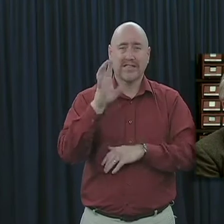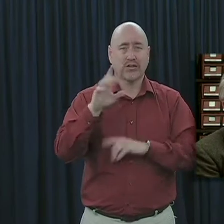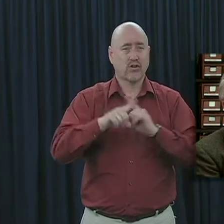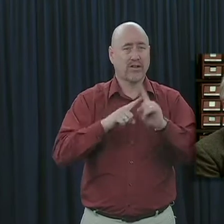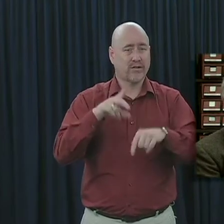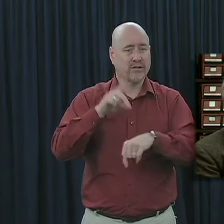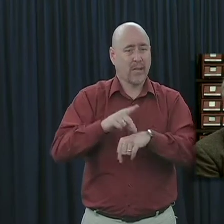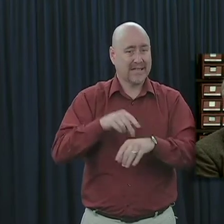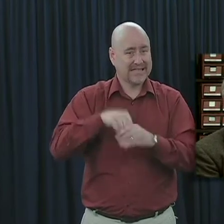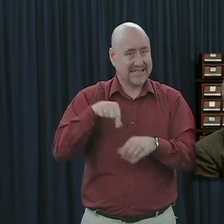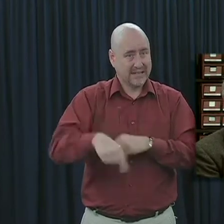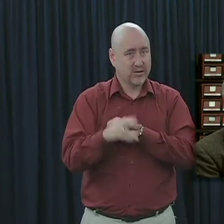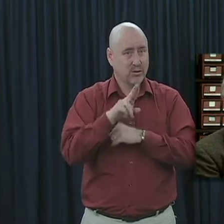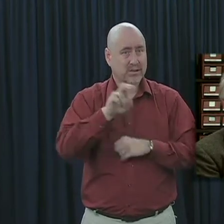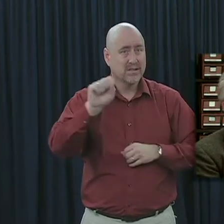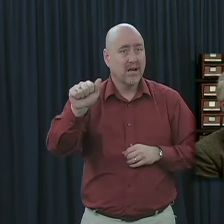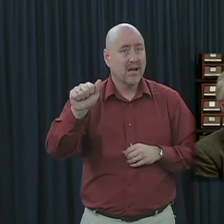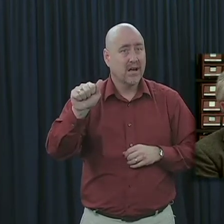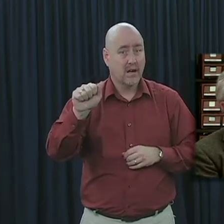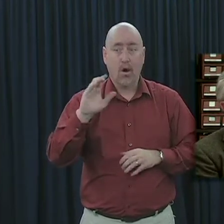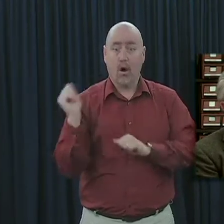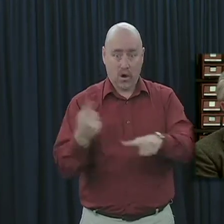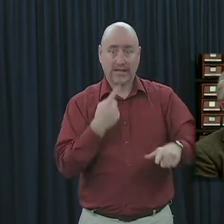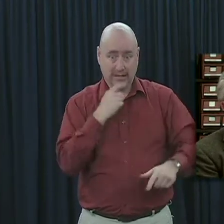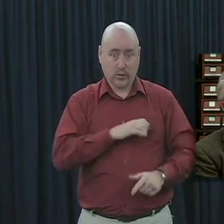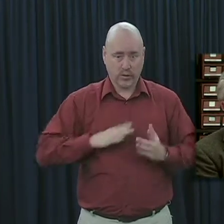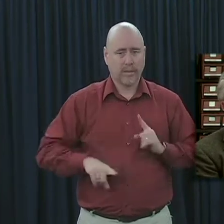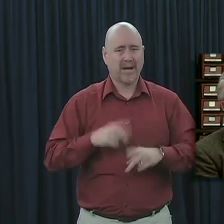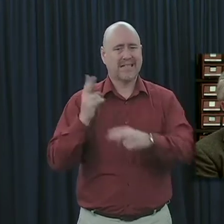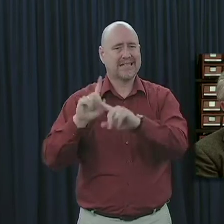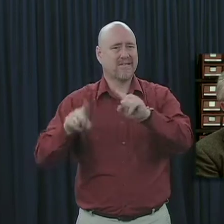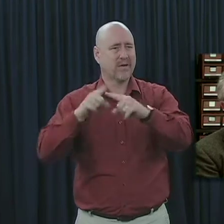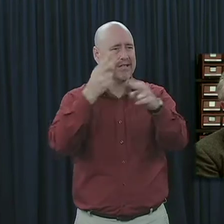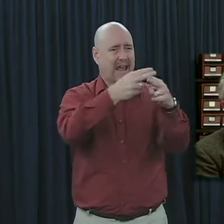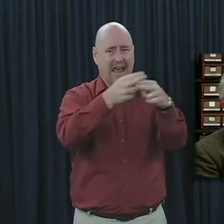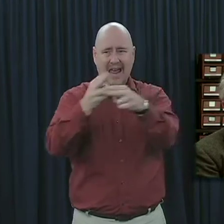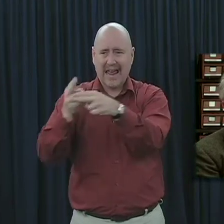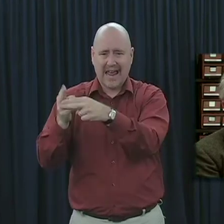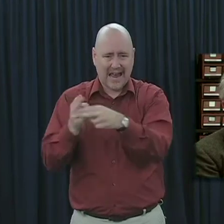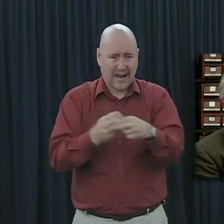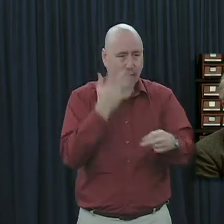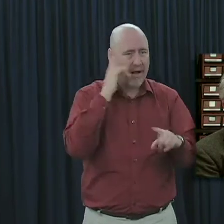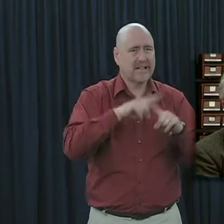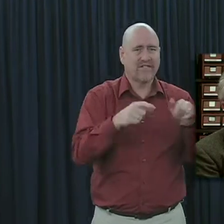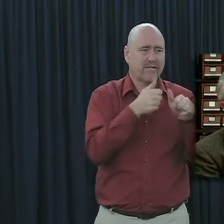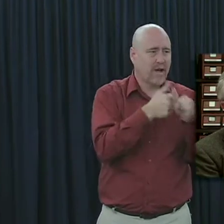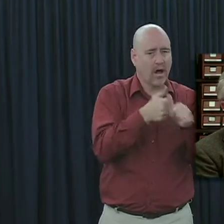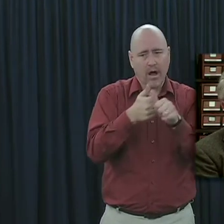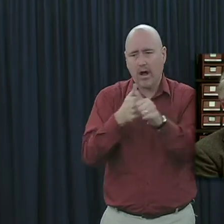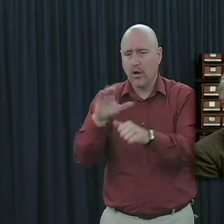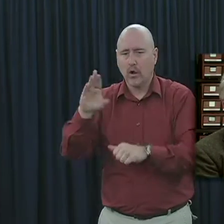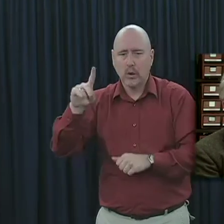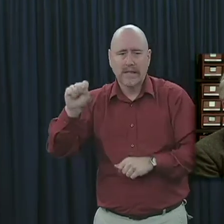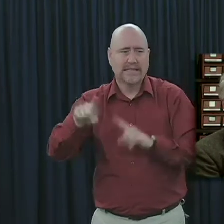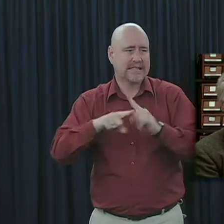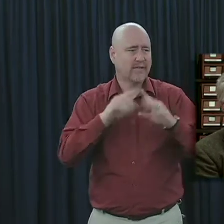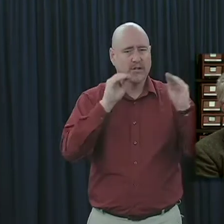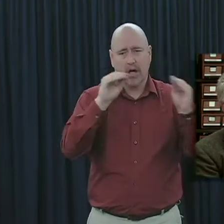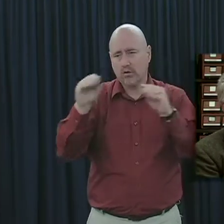this country alone claiming to be Christians but naming themselves different because they're following different creeds or different doctrines or